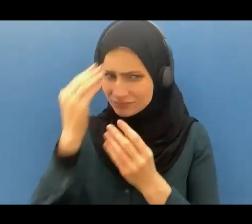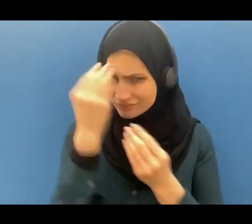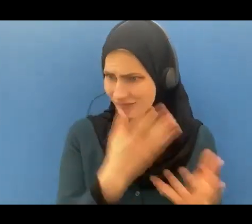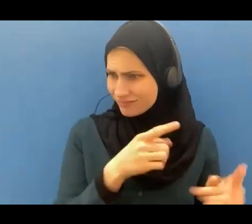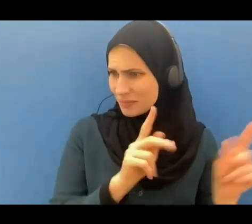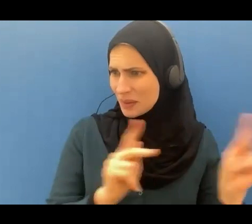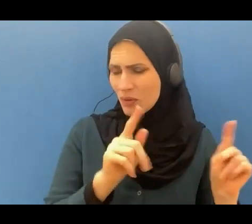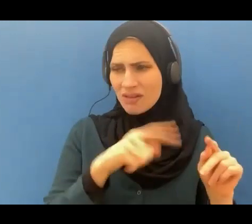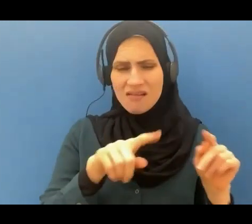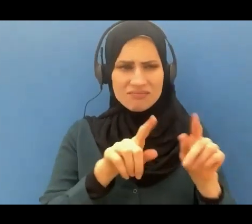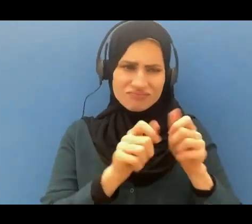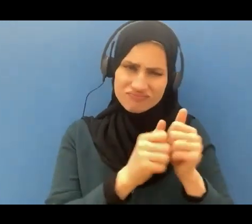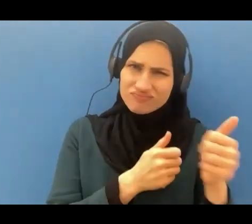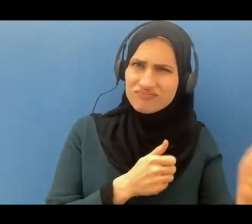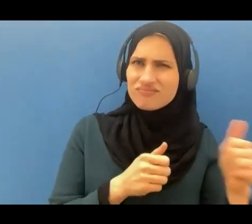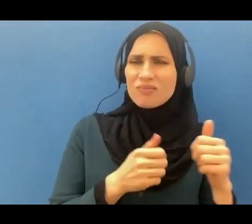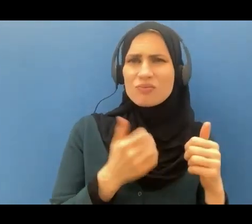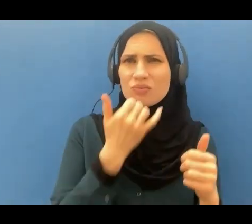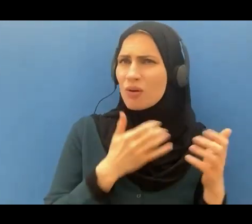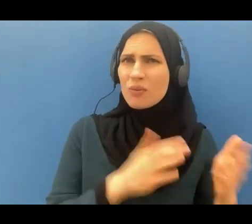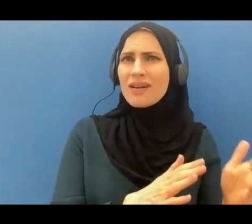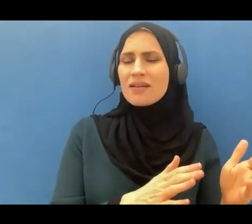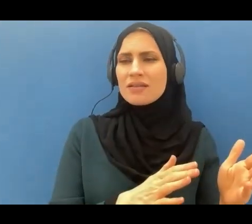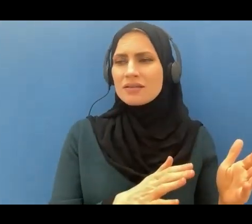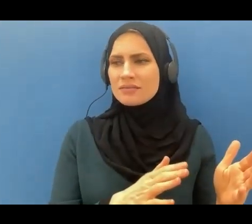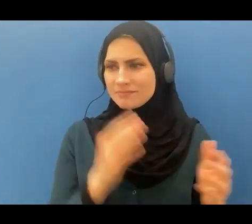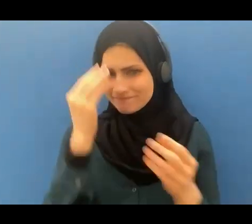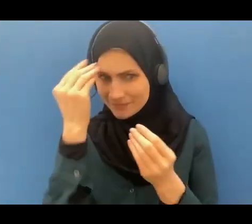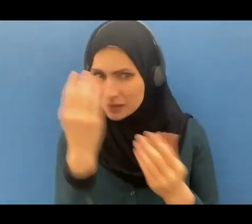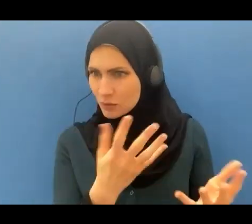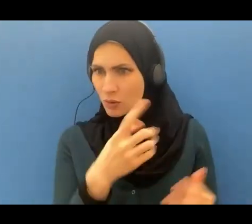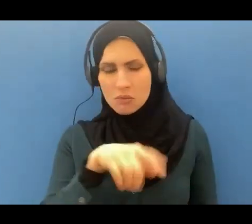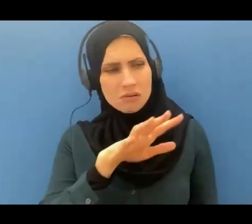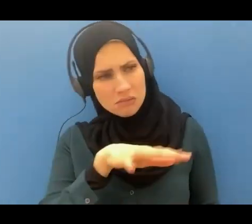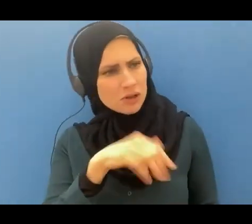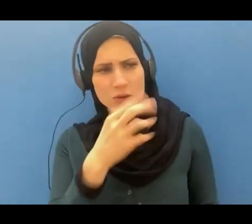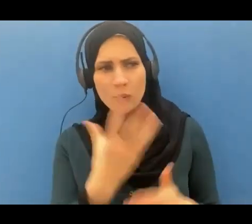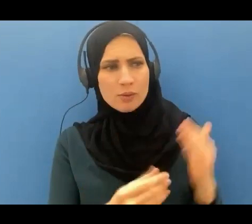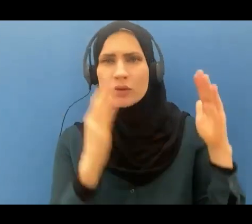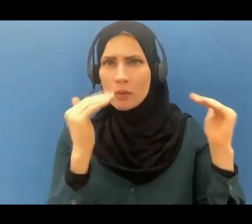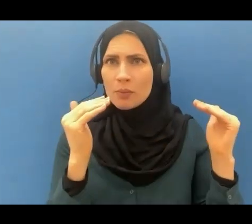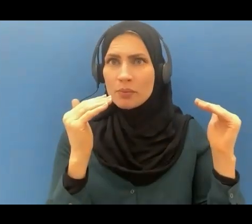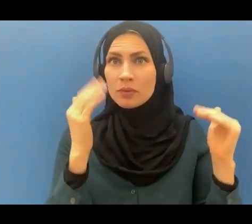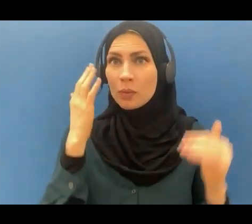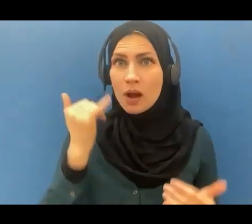far astray that they should never lose hope. Why? Allah